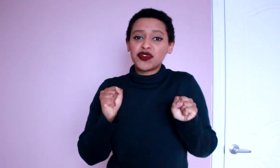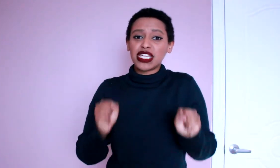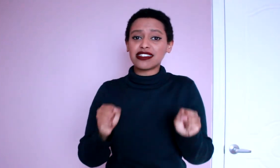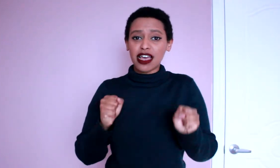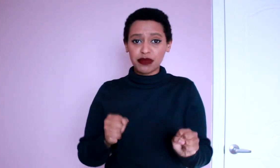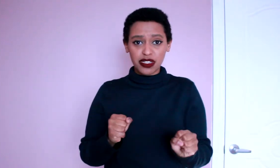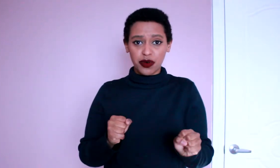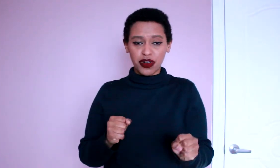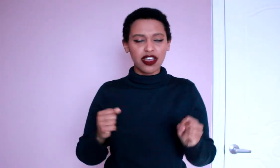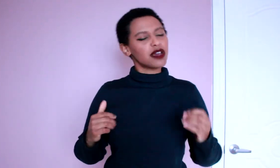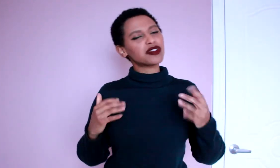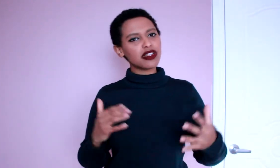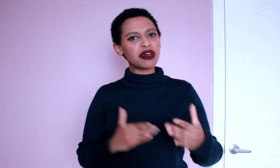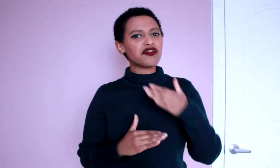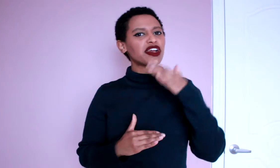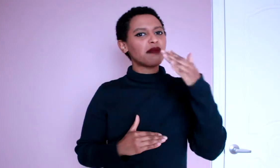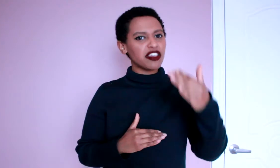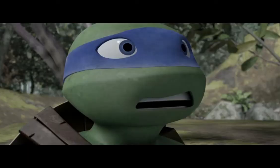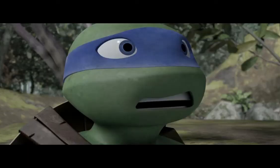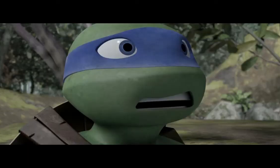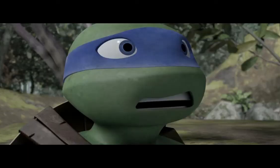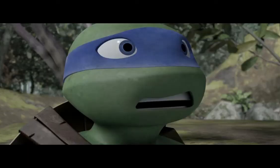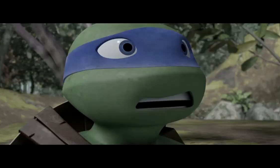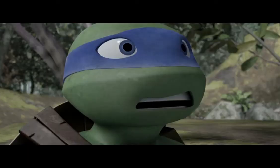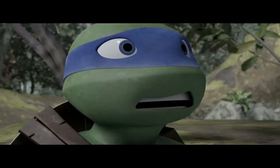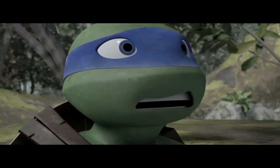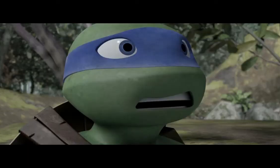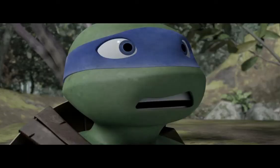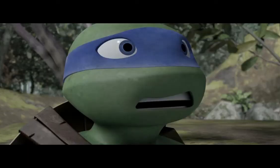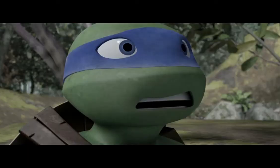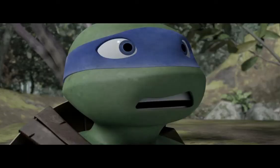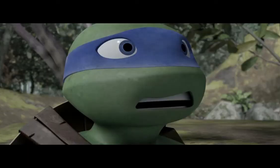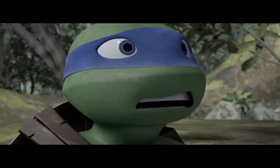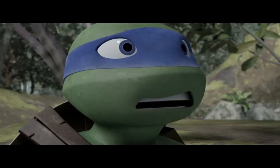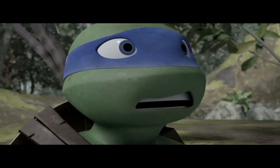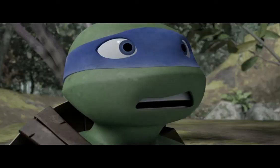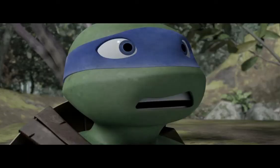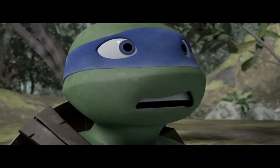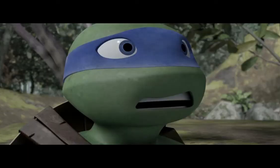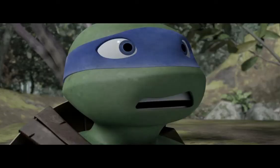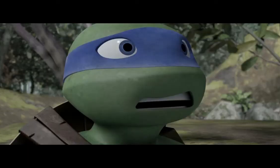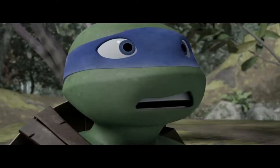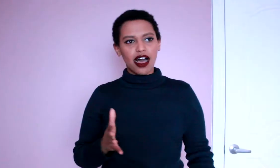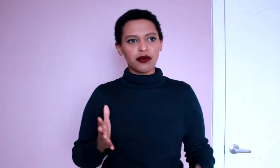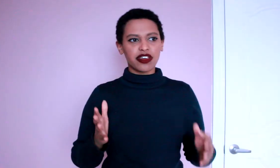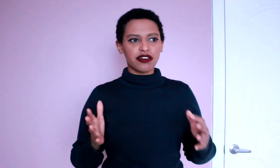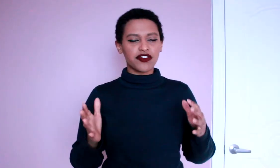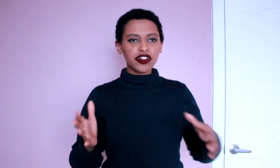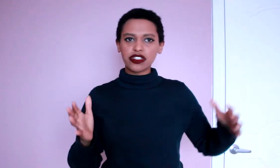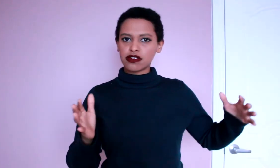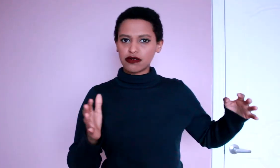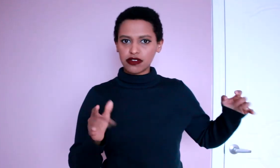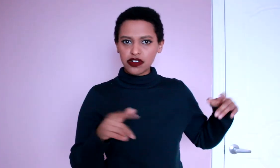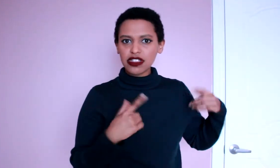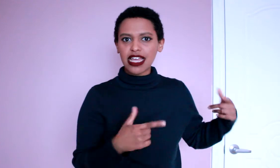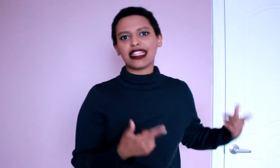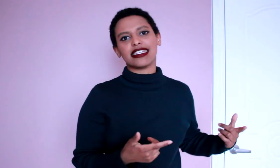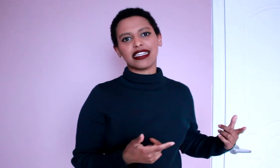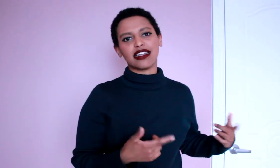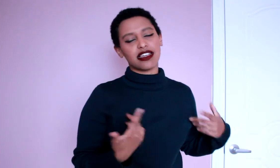this episode. It was all about overcoming fear and uncertainties especially for Leo. We first learned that lesson I